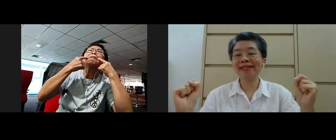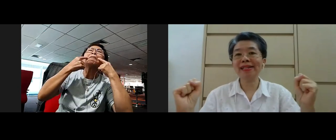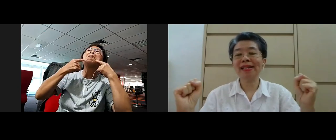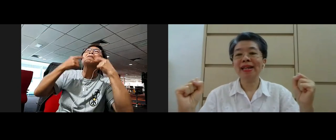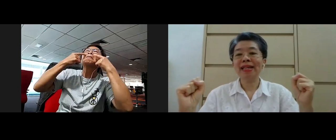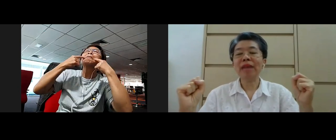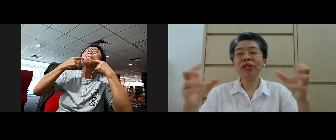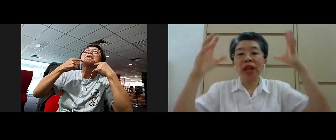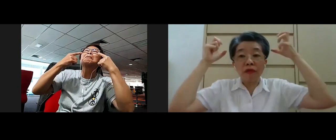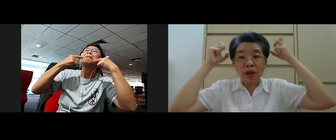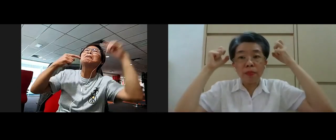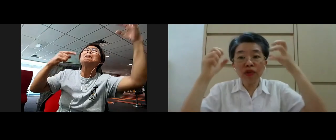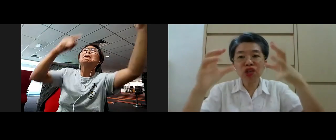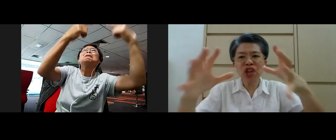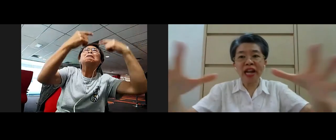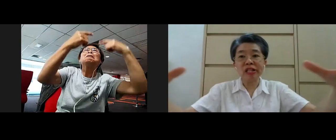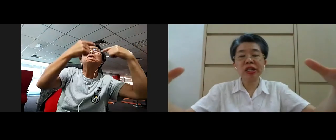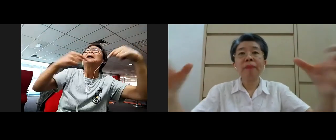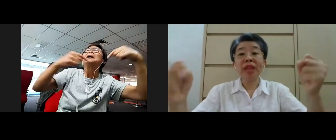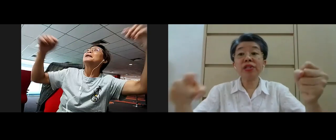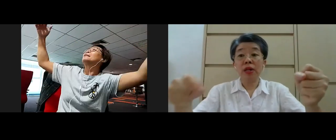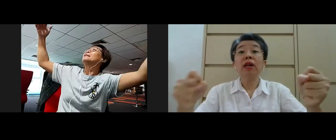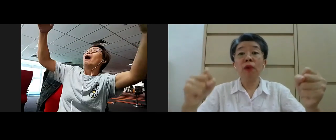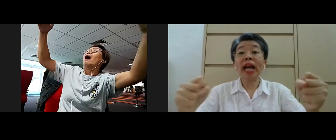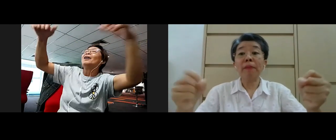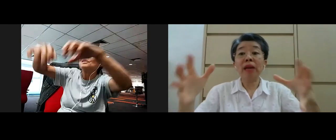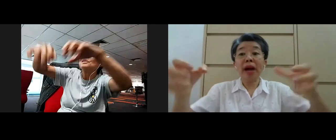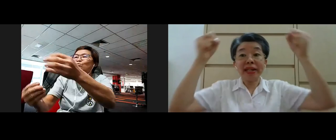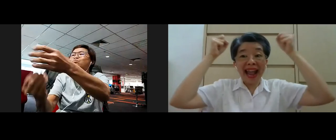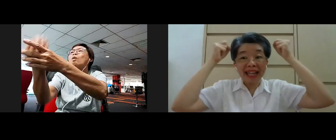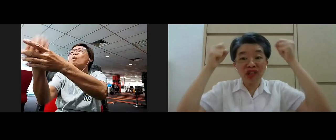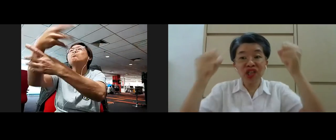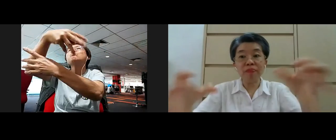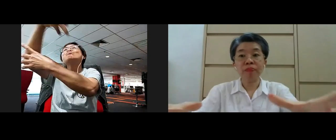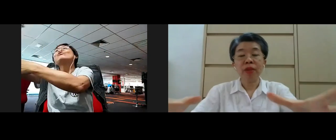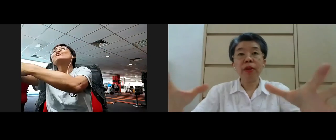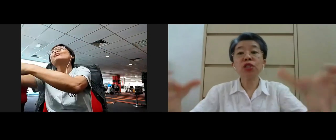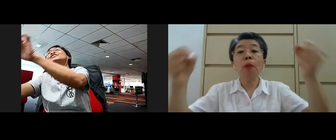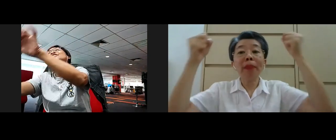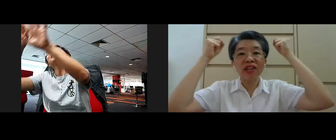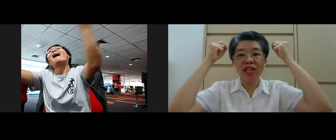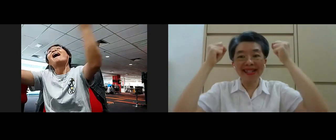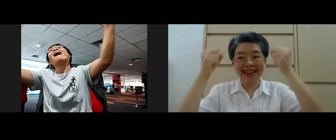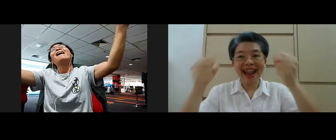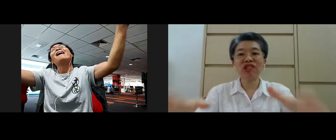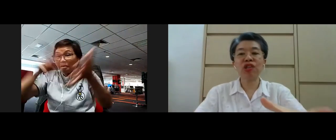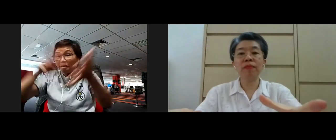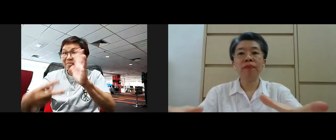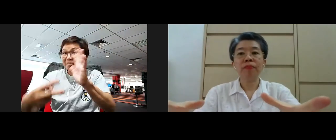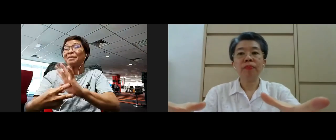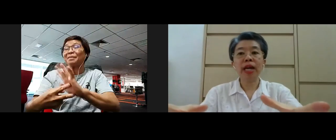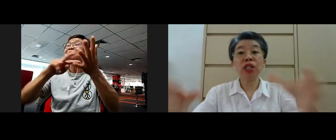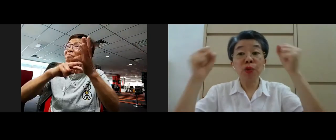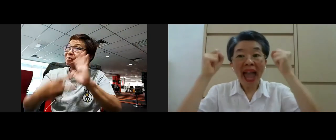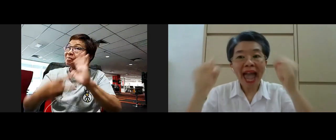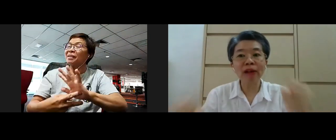arises that means that rainbow shines that's what I meant by the action because compassion is an action